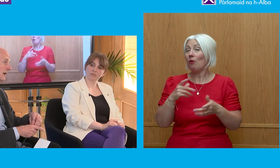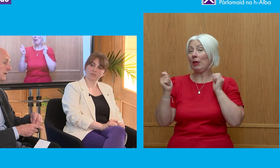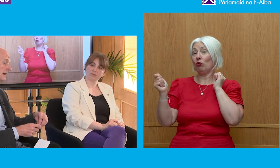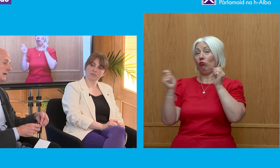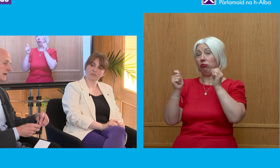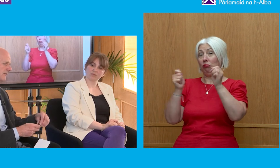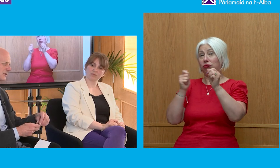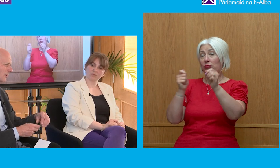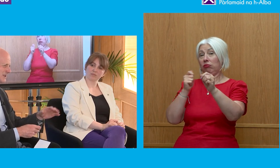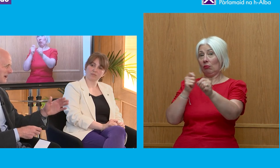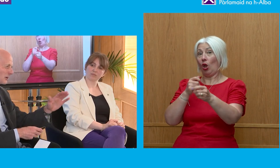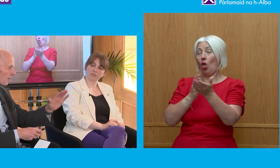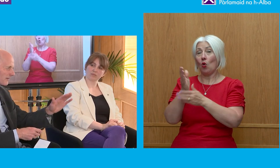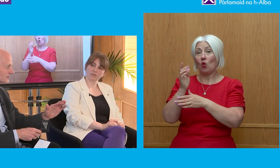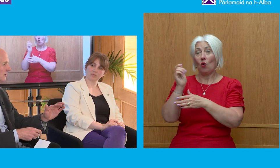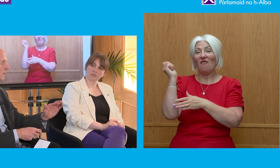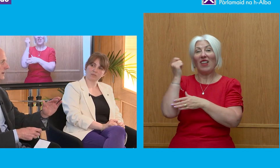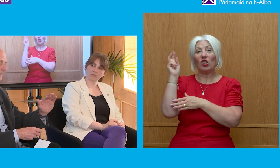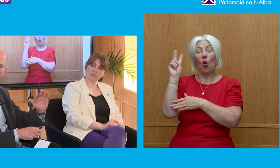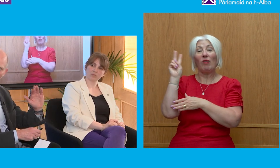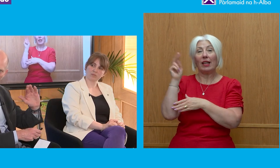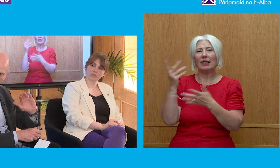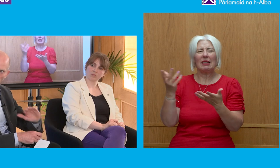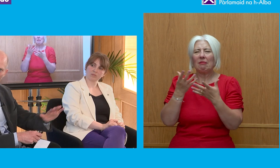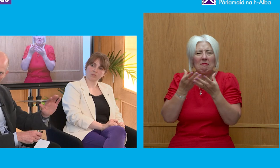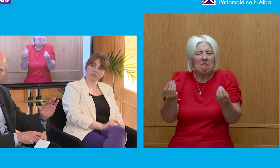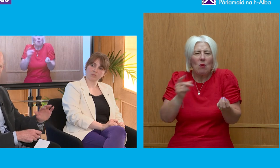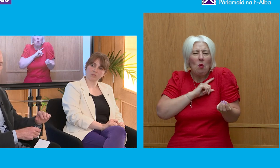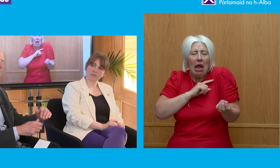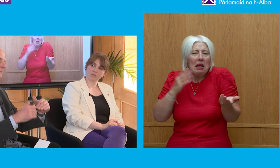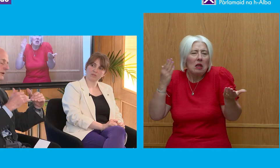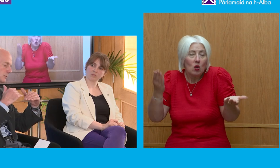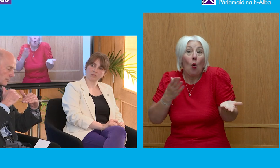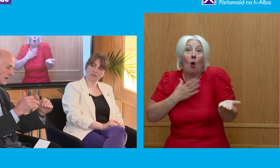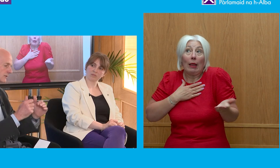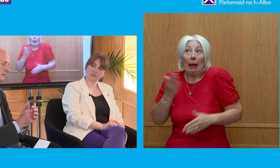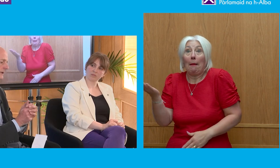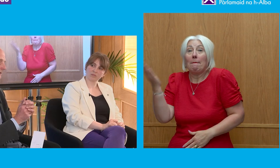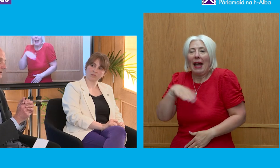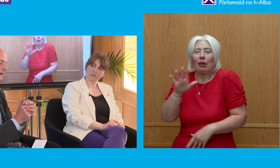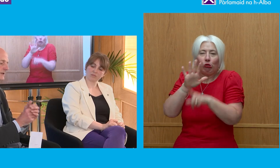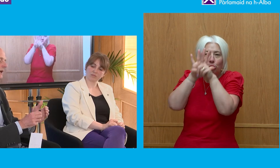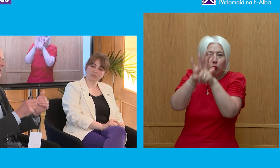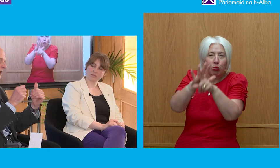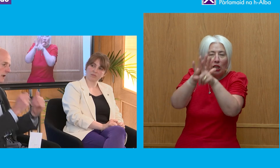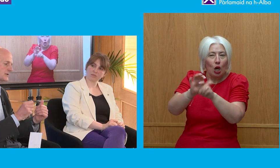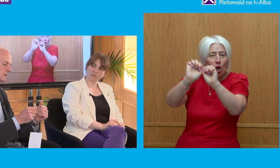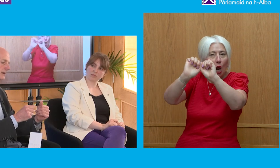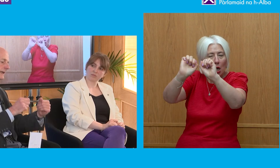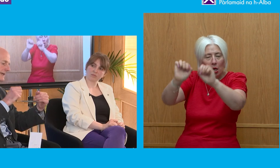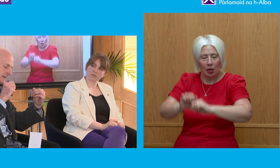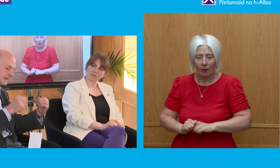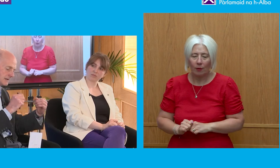Ian has described in the Victorian time. I don't know why that's gone away. I would like to see that come back to put pressure on the political class. But